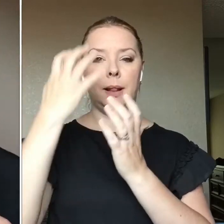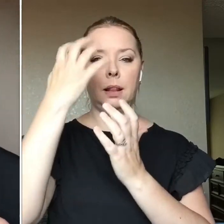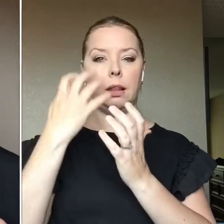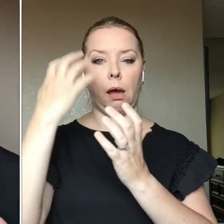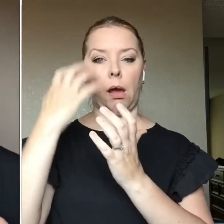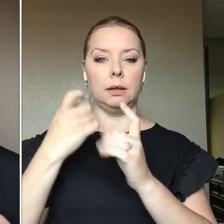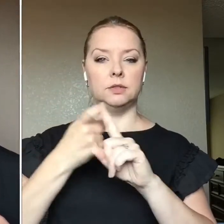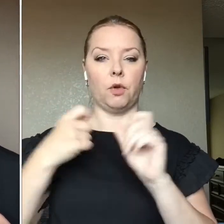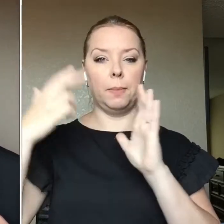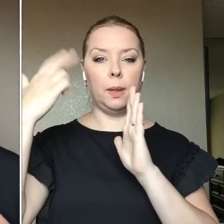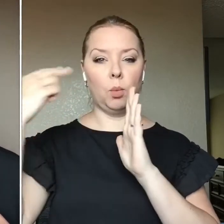having them